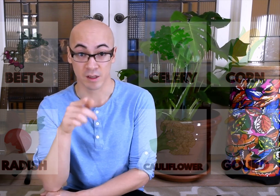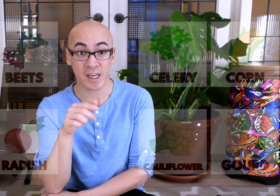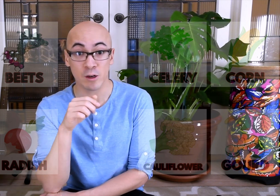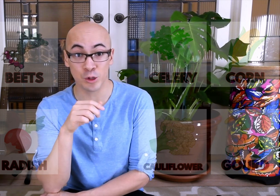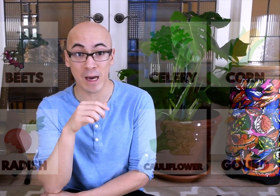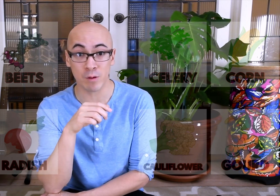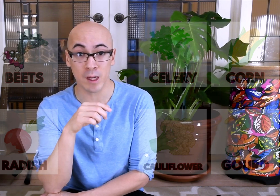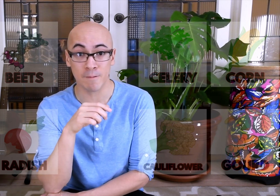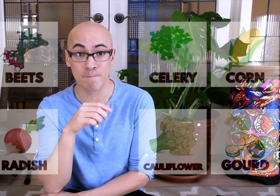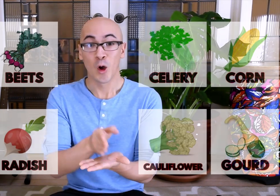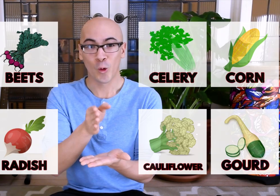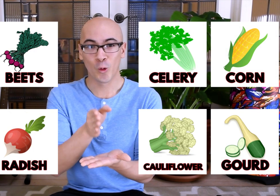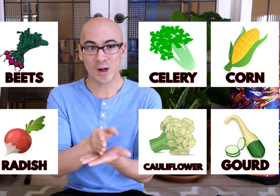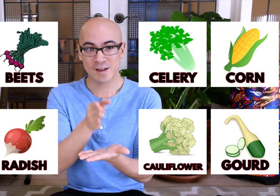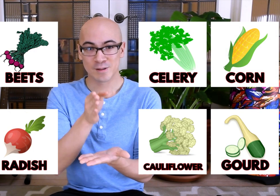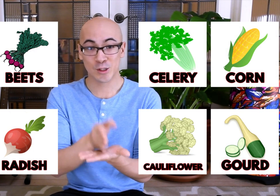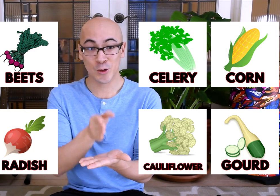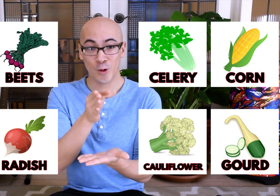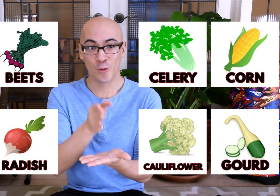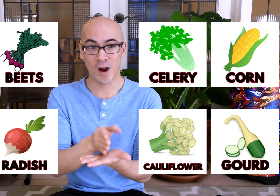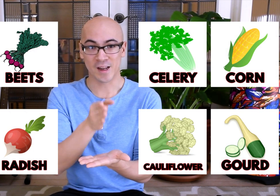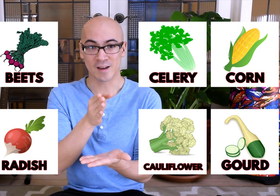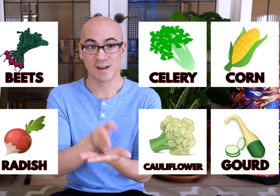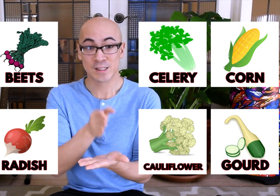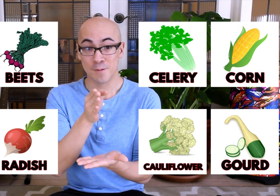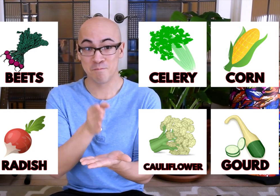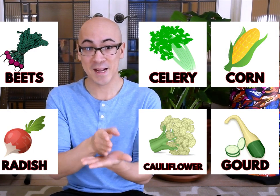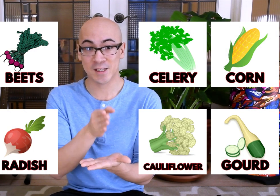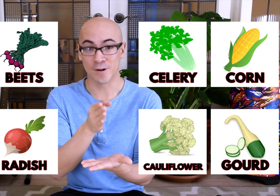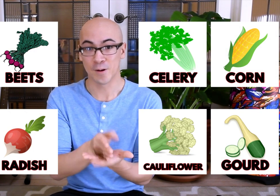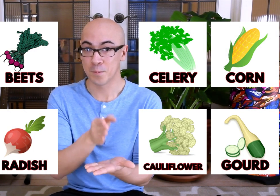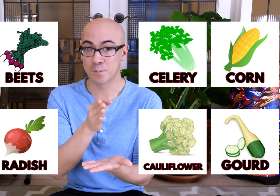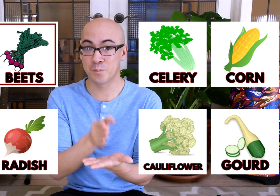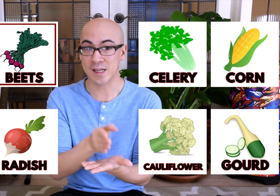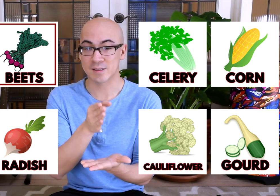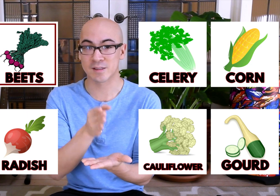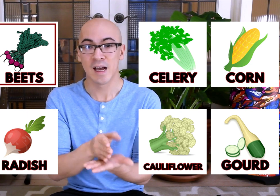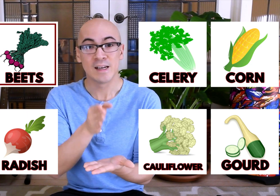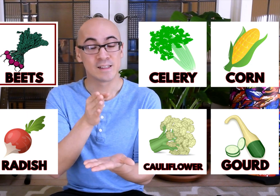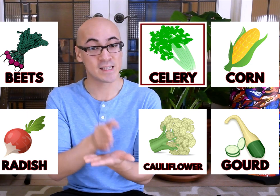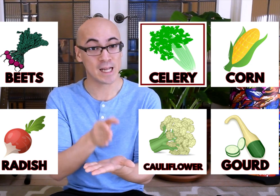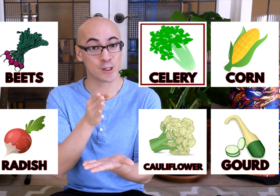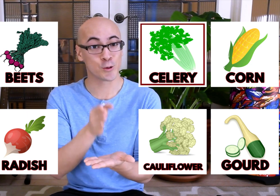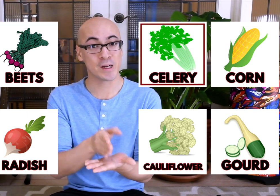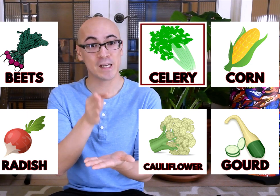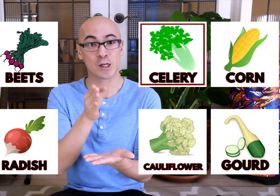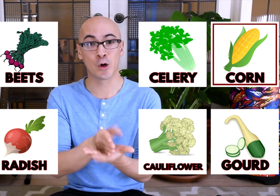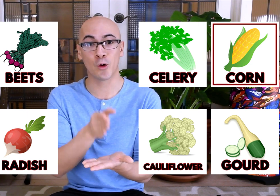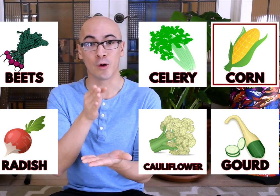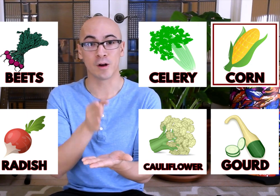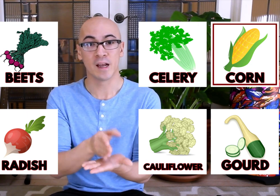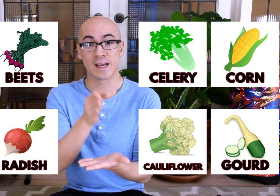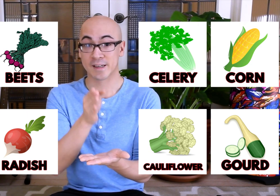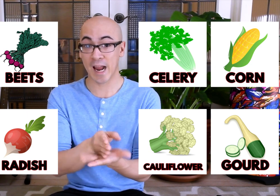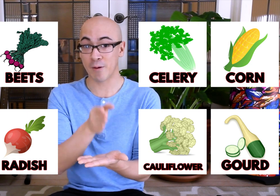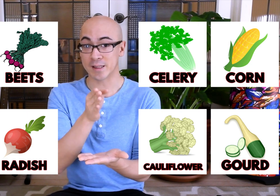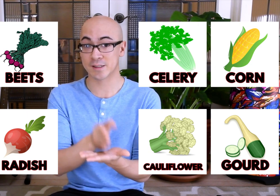Can you do that with me? One, two, ready. Tomato, beets, celery, corn. Carrots,